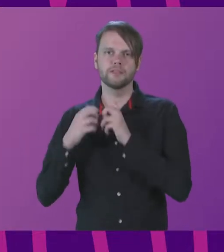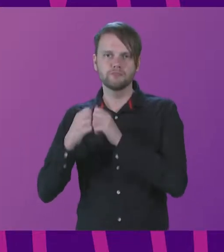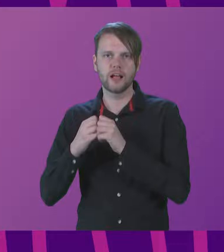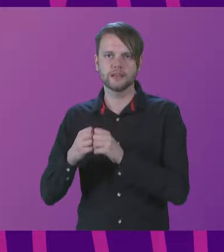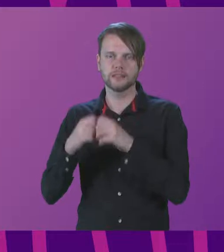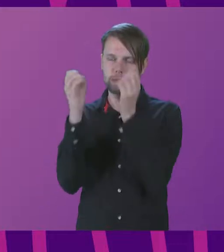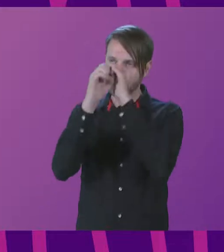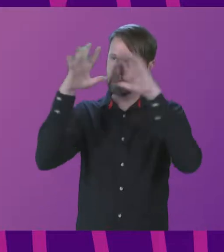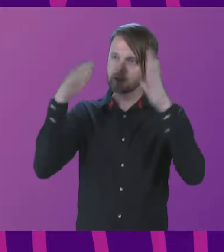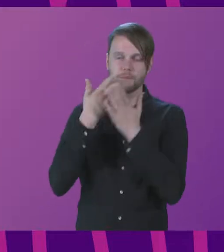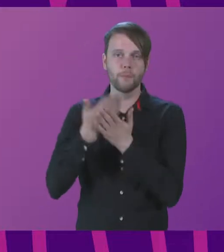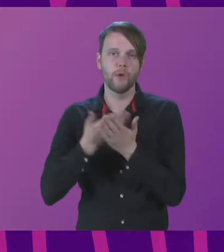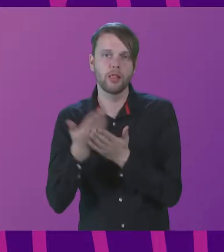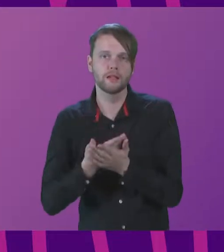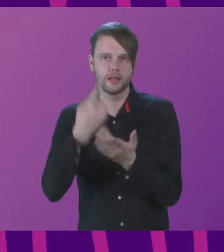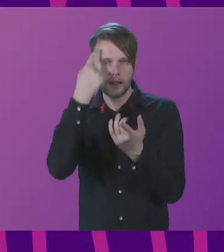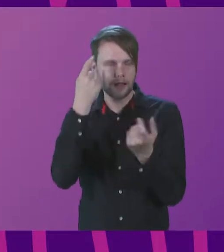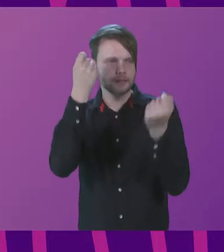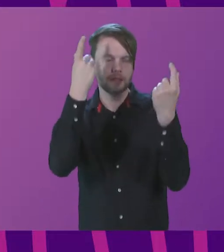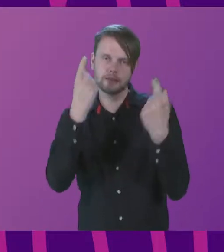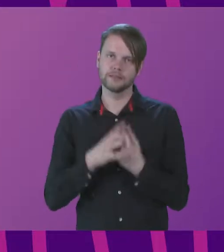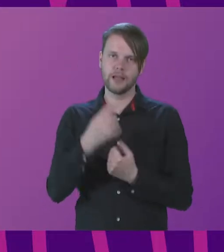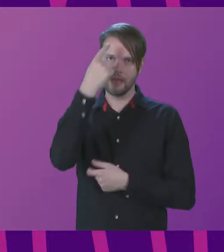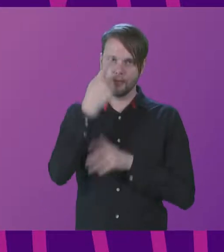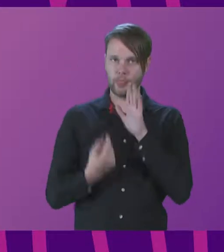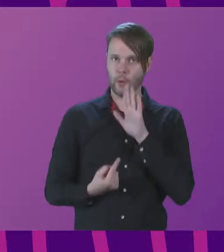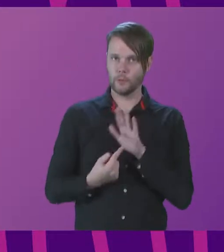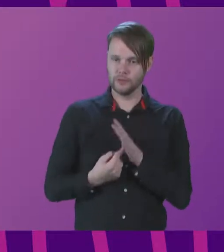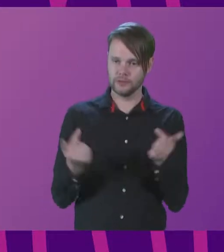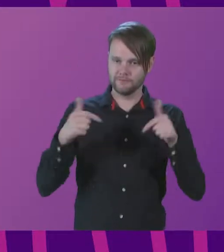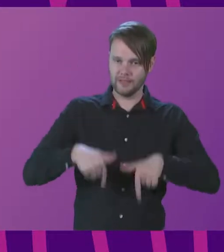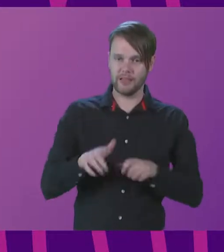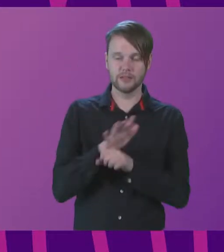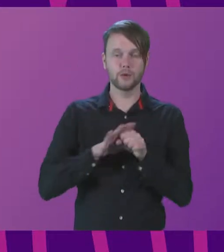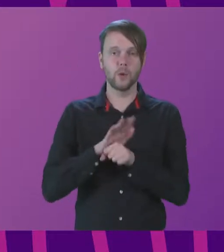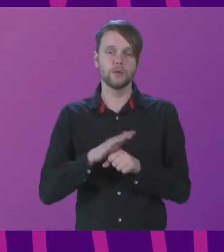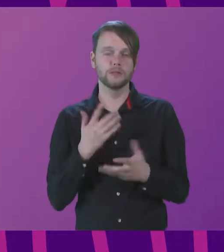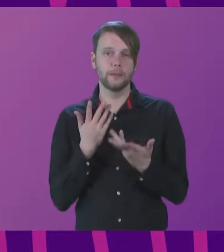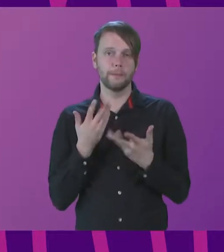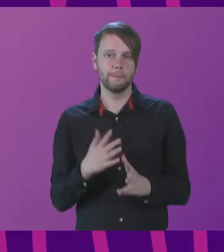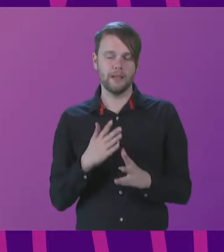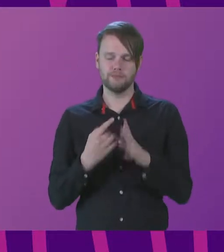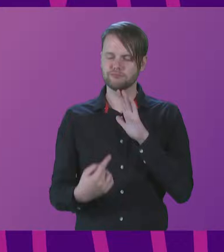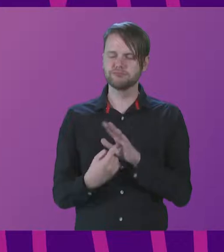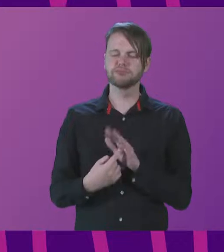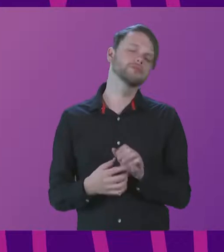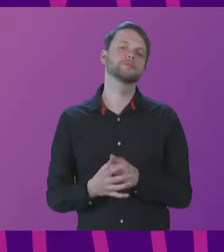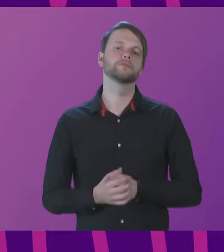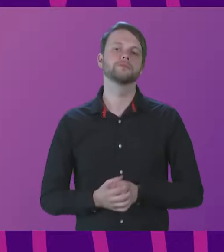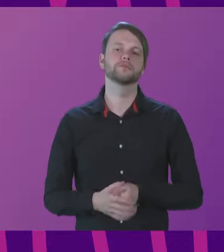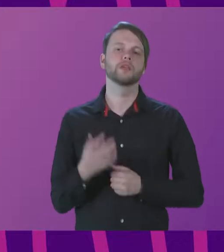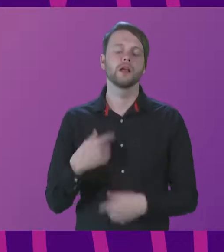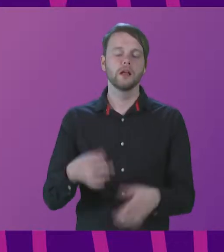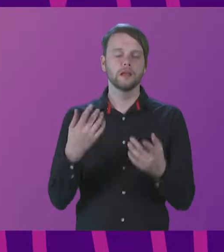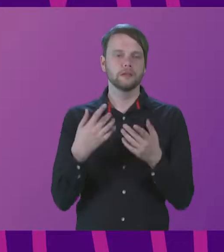policy and ideas? I think the opportunity to get together in this kind of context is key. And to